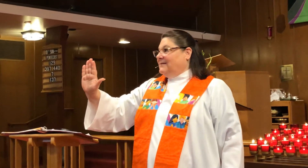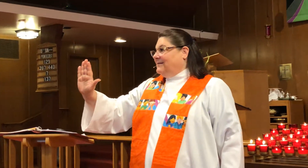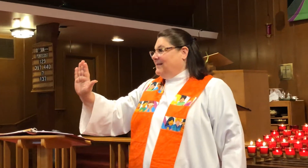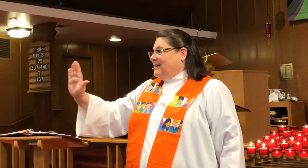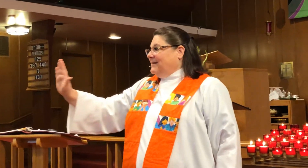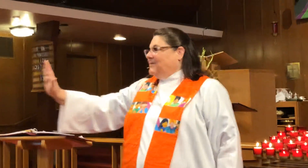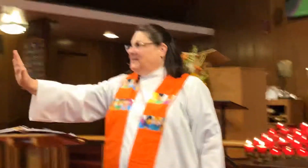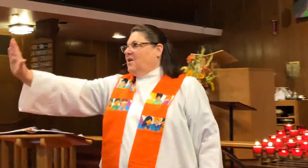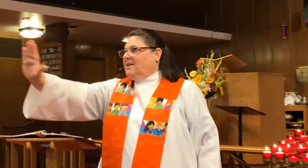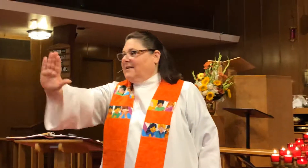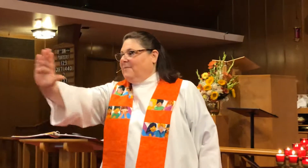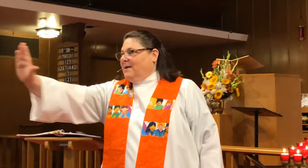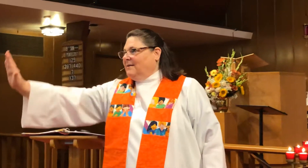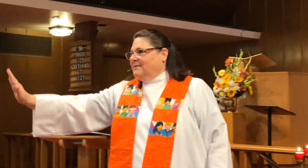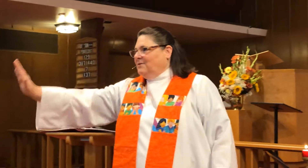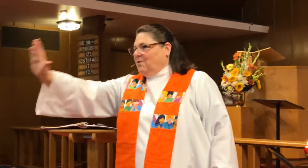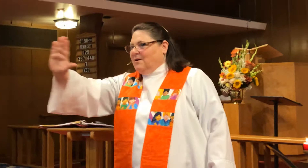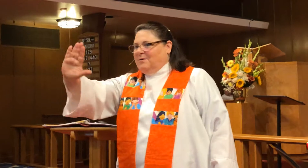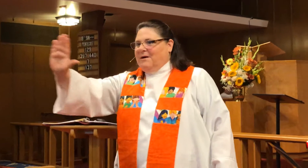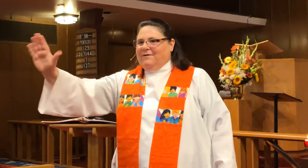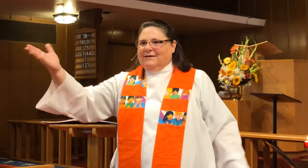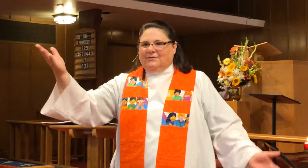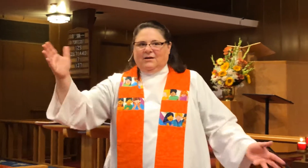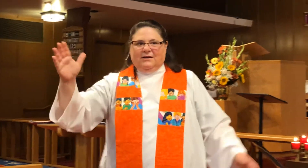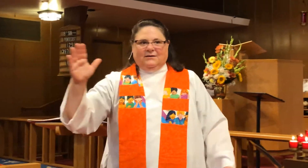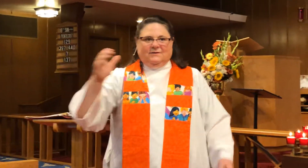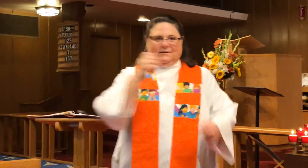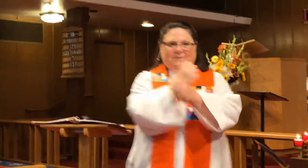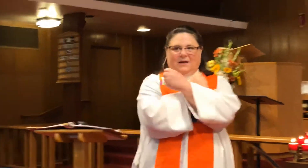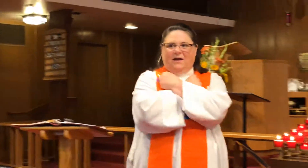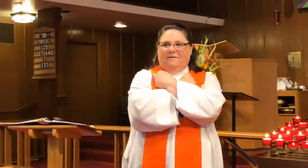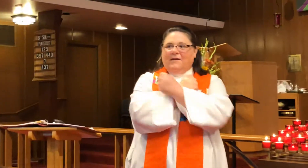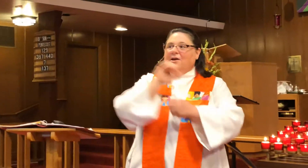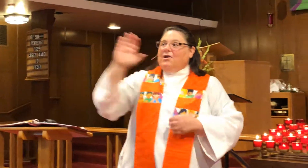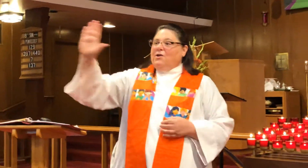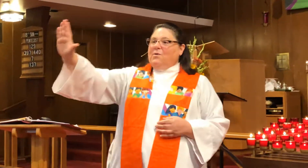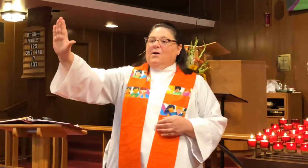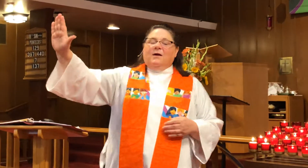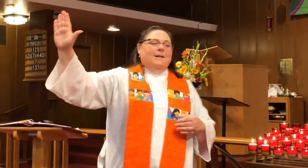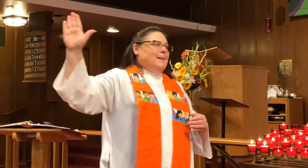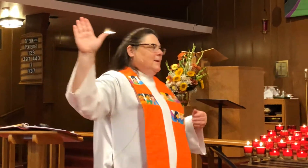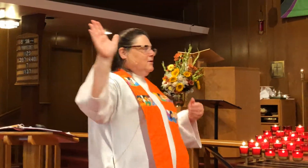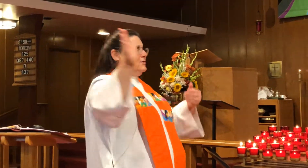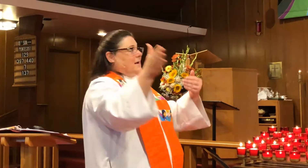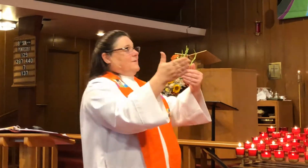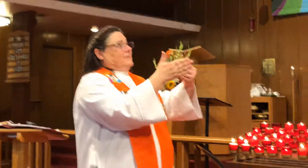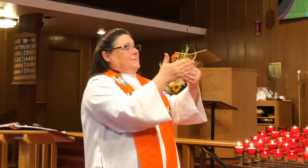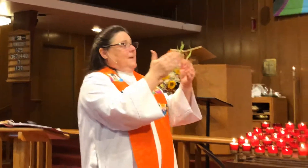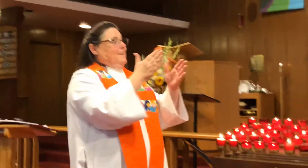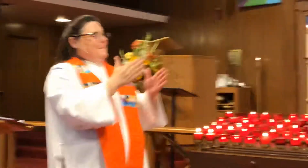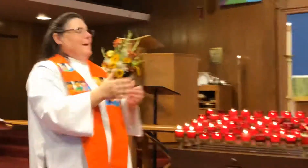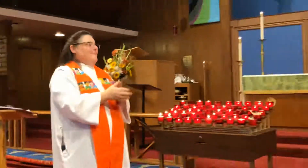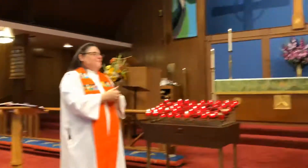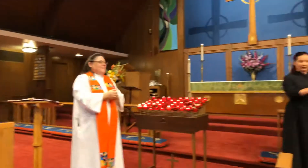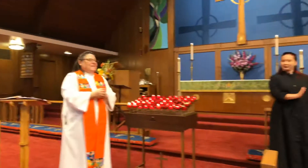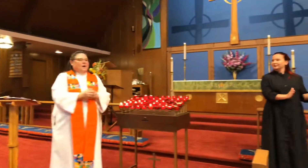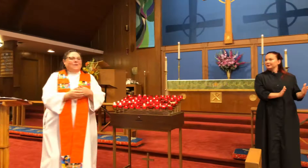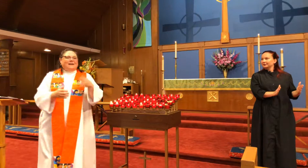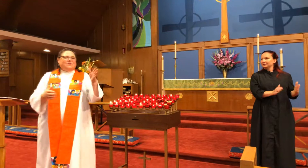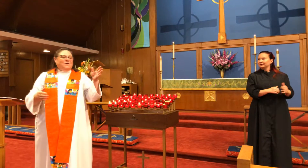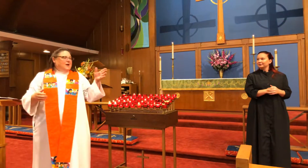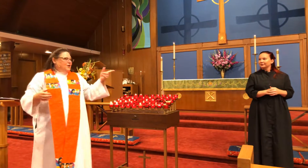be plural? So it's all of them, right? Your. Whoever it is you're talking to. So love. Your. Do you do neighbors this way? Yeah.